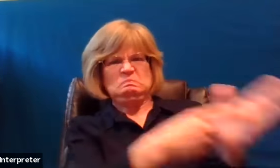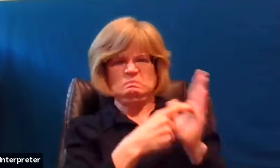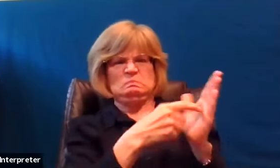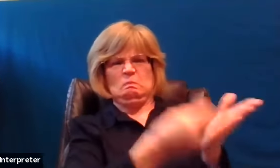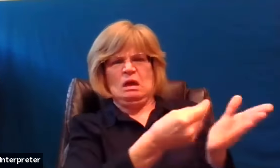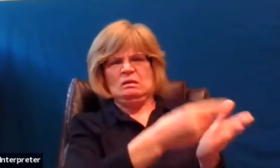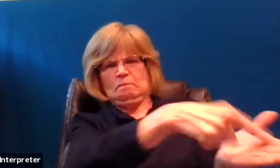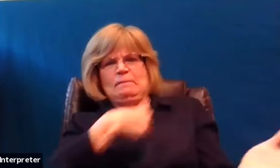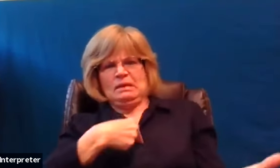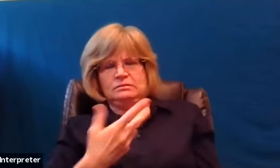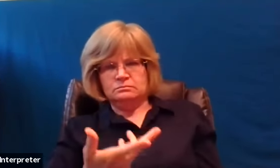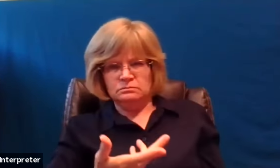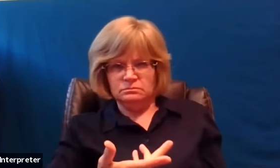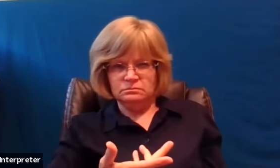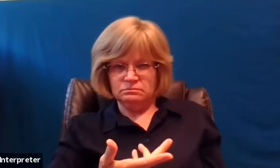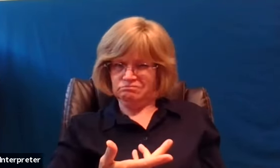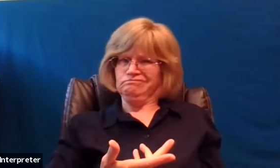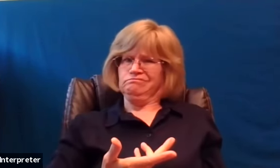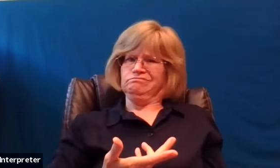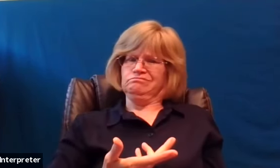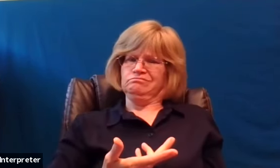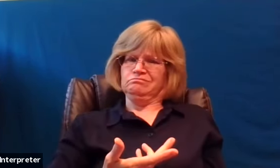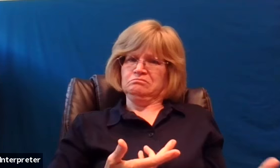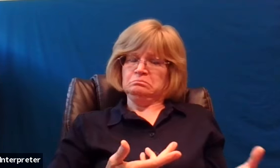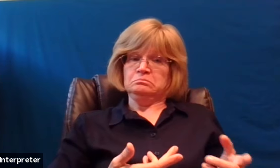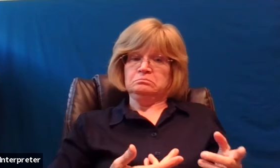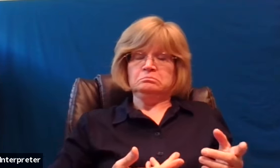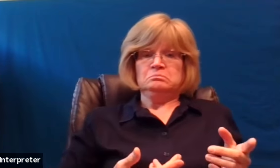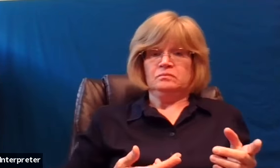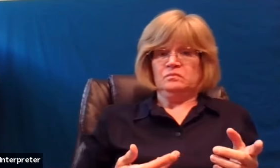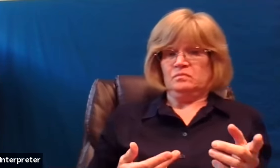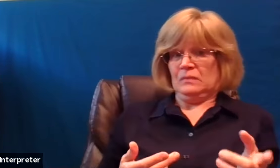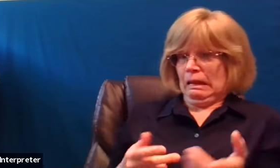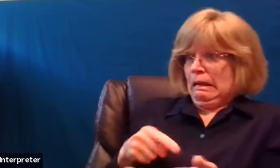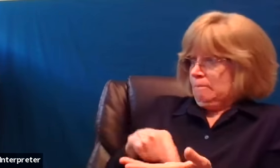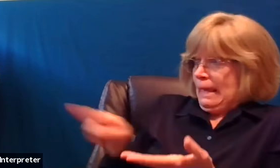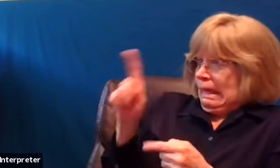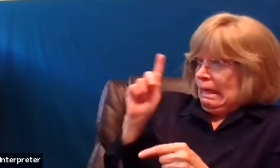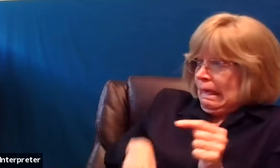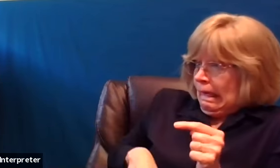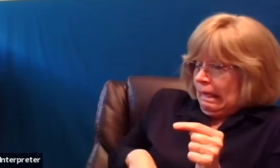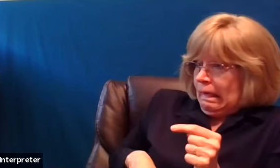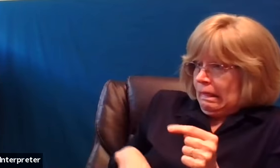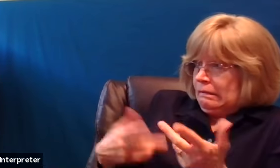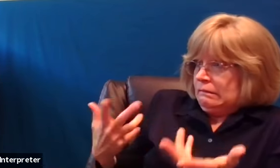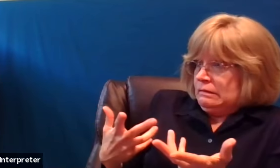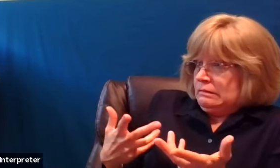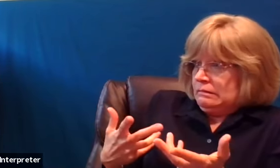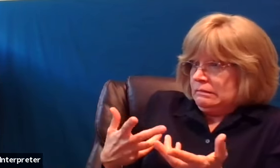and then when his fellow servant can't pony up the cash he consigns him to